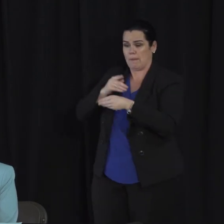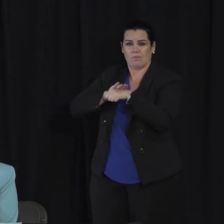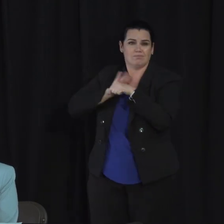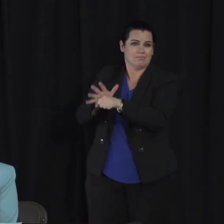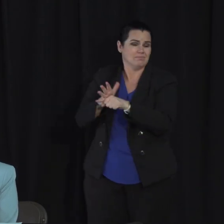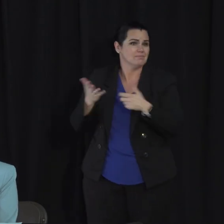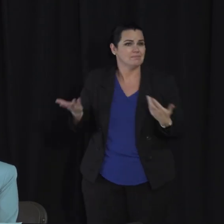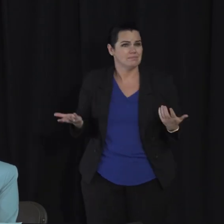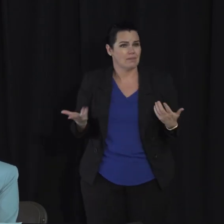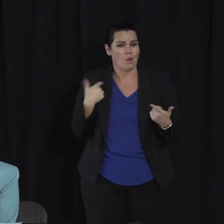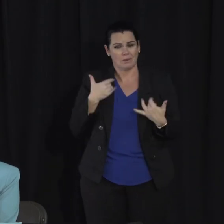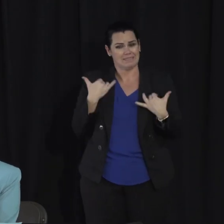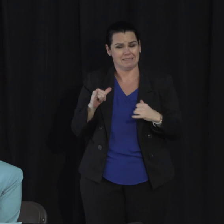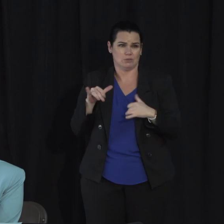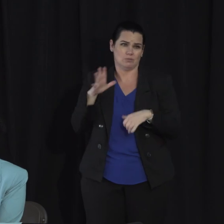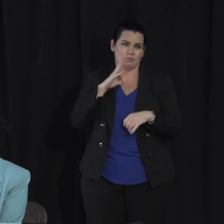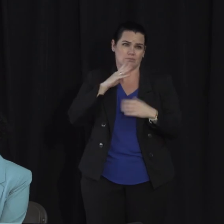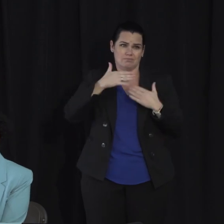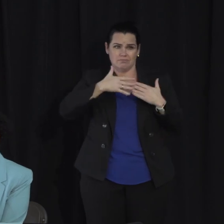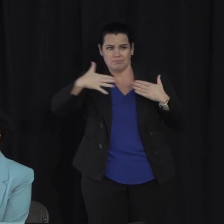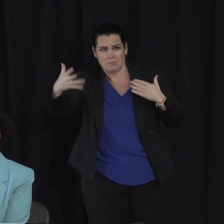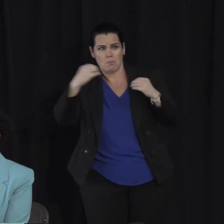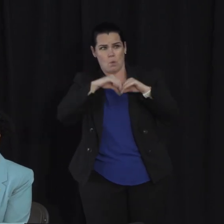And we have a ways to go. Thank you.